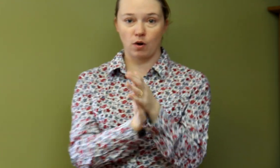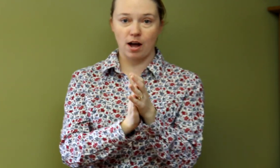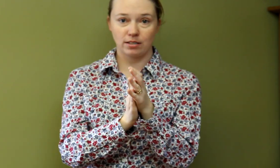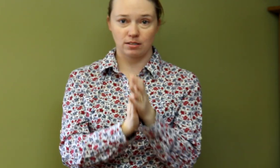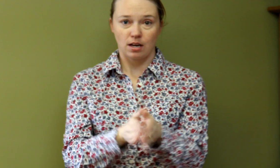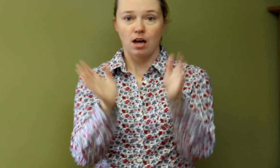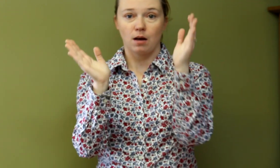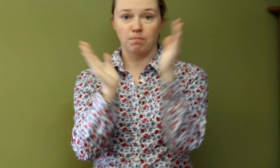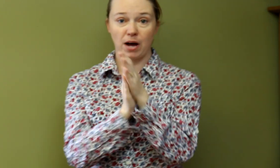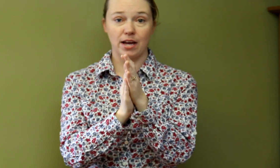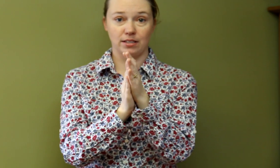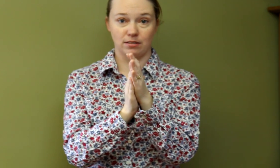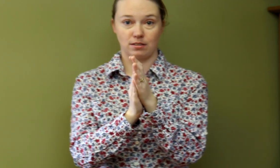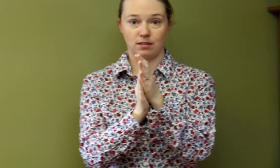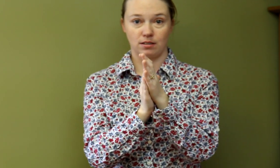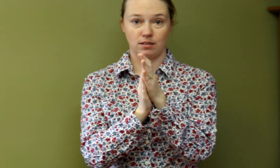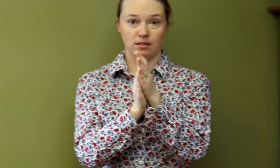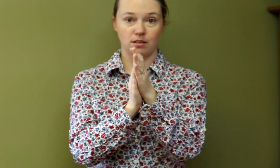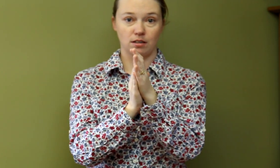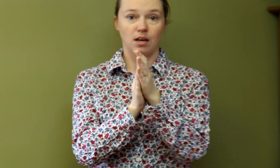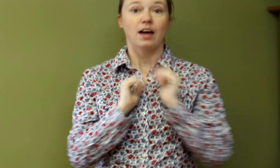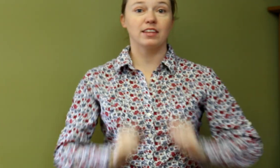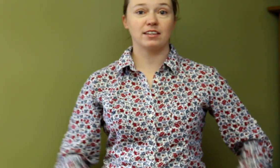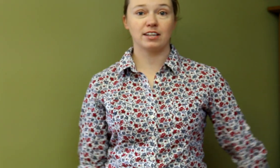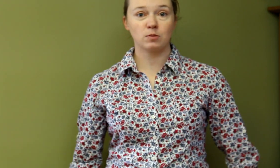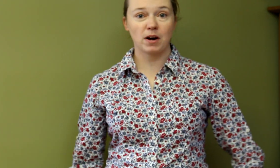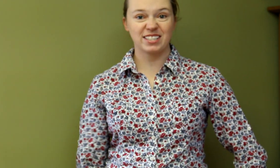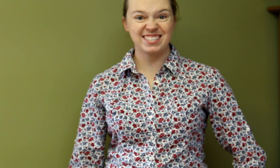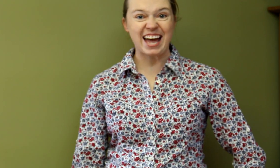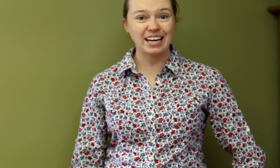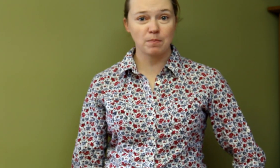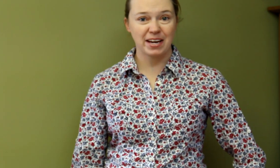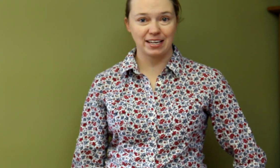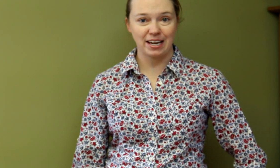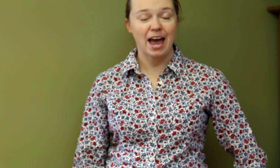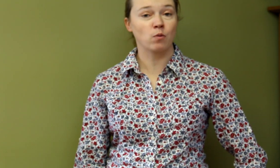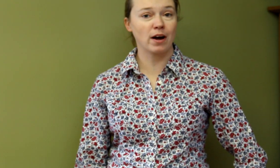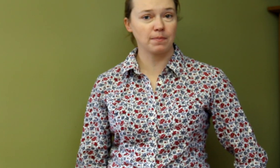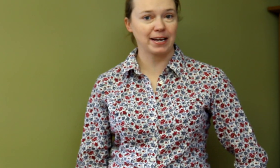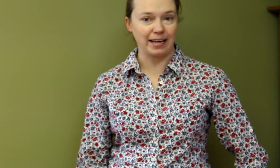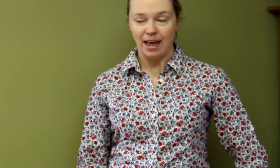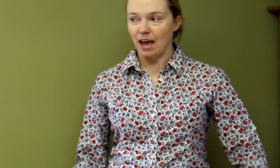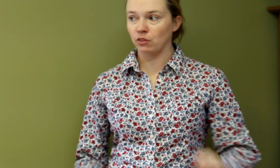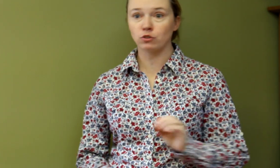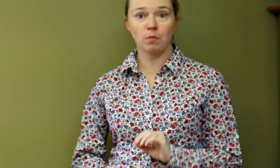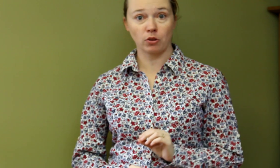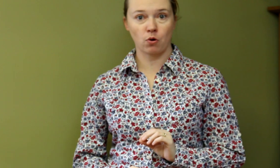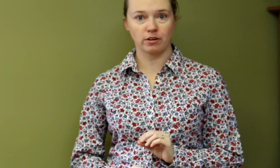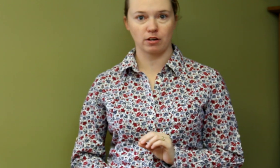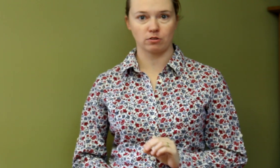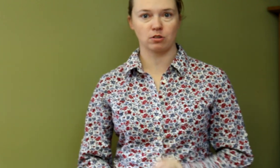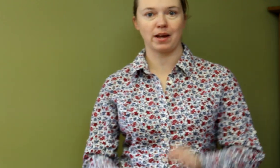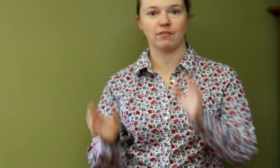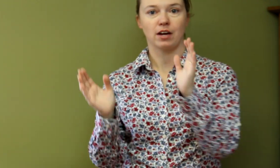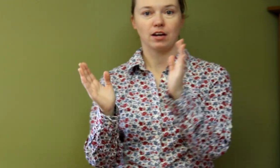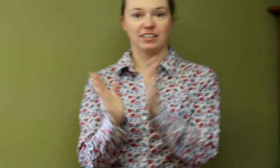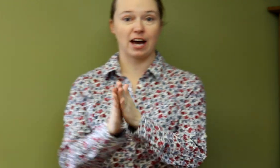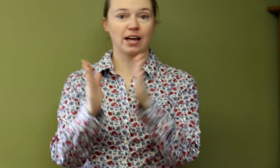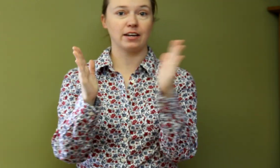cross, buns. Then the next part is none a penny and one a penny. And those are both quarter notes. So we have none